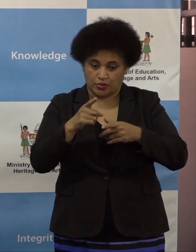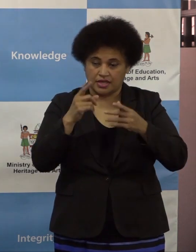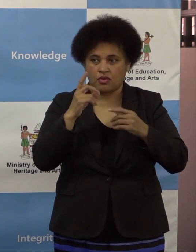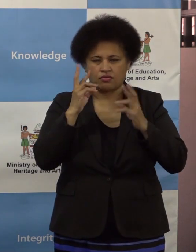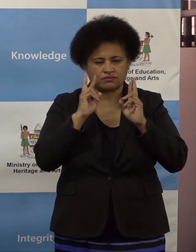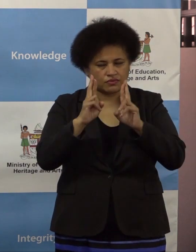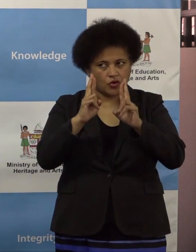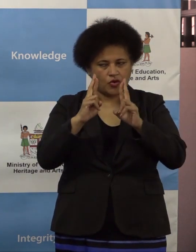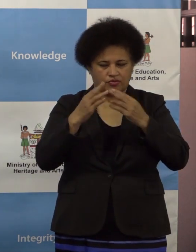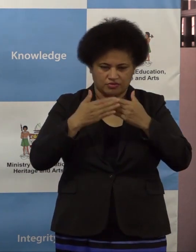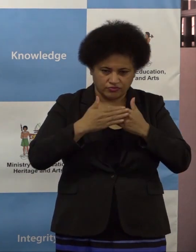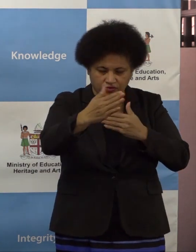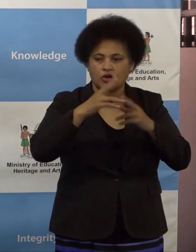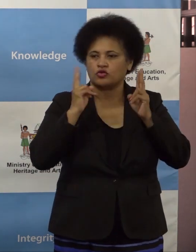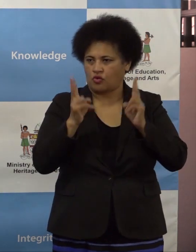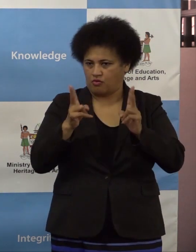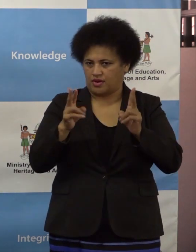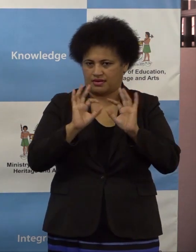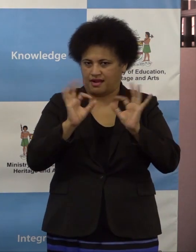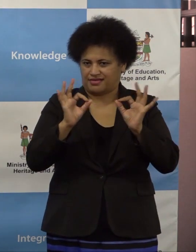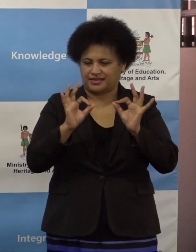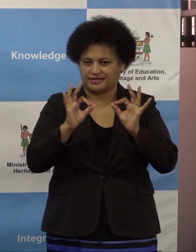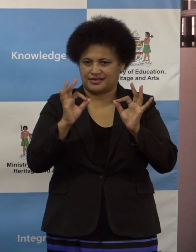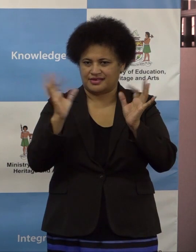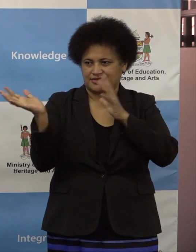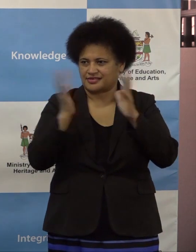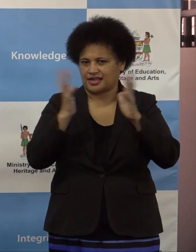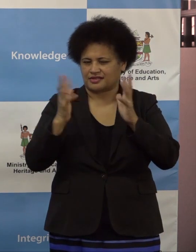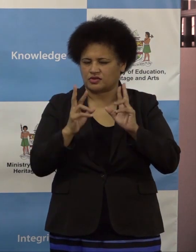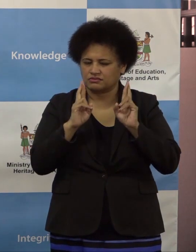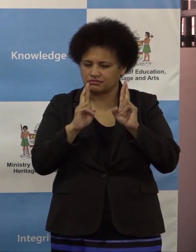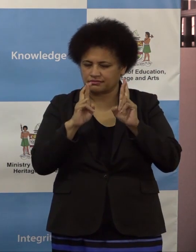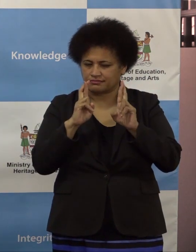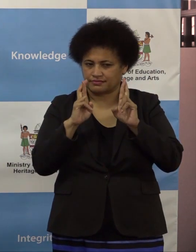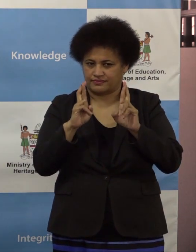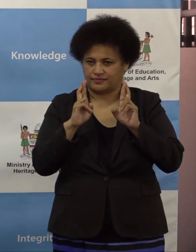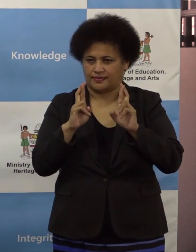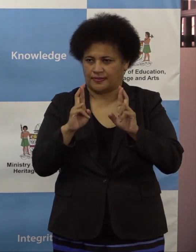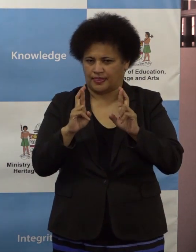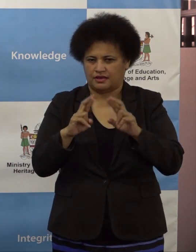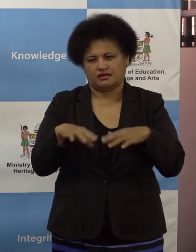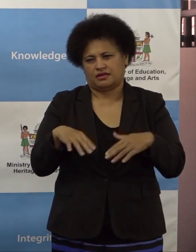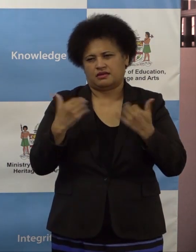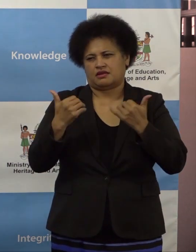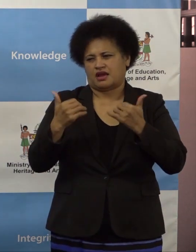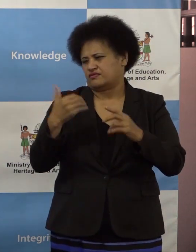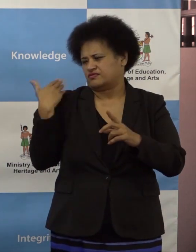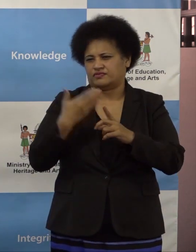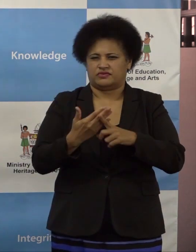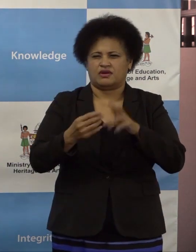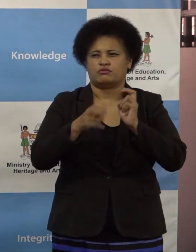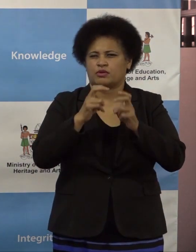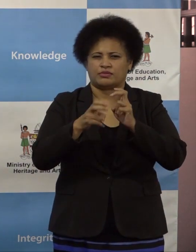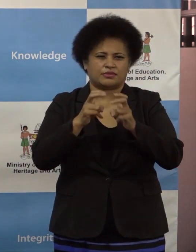cyclone, the dates can change. And I'm just crossing my finger, I mean we had enough problems in our lives and the